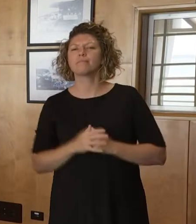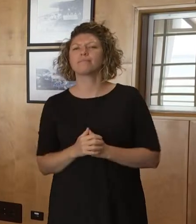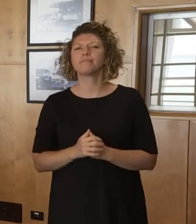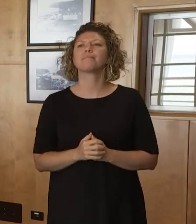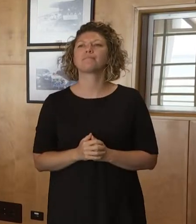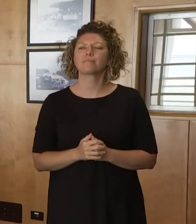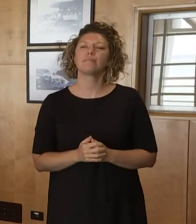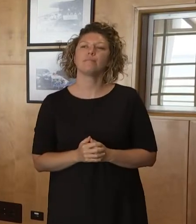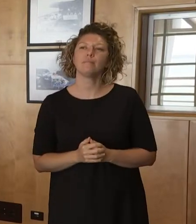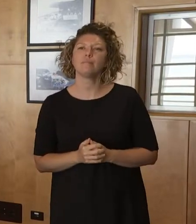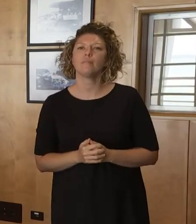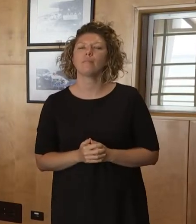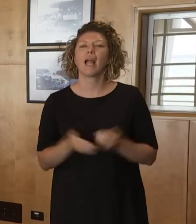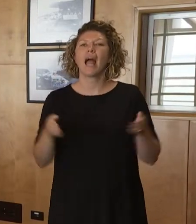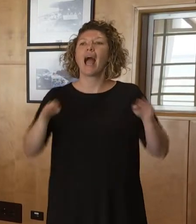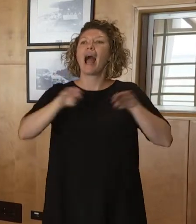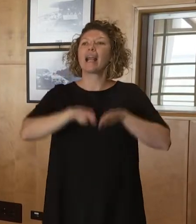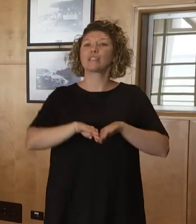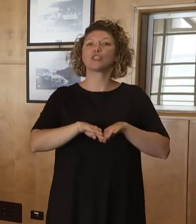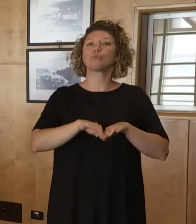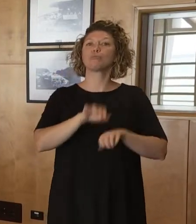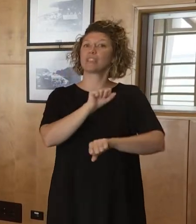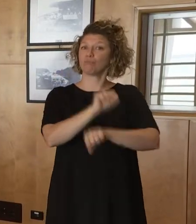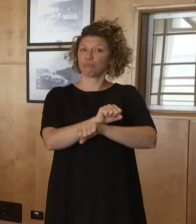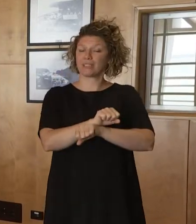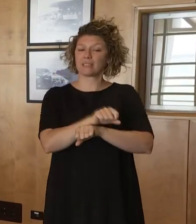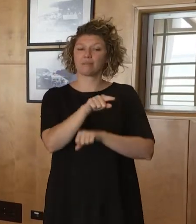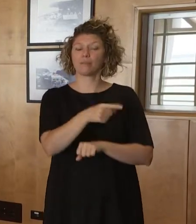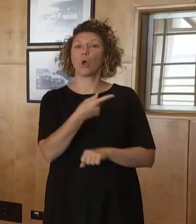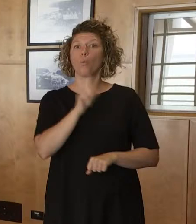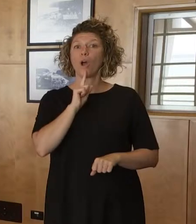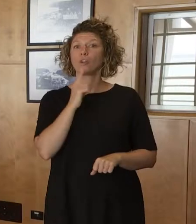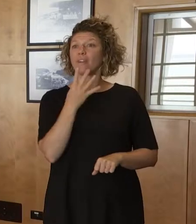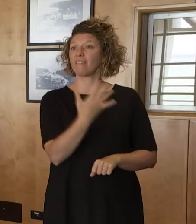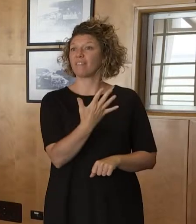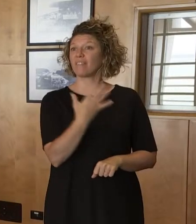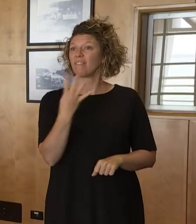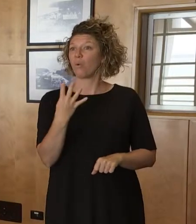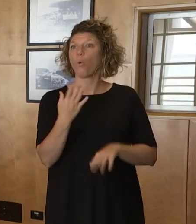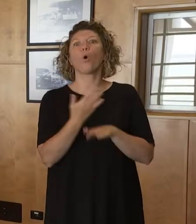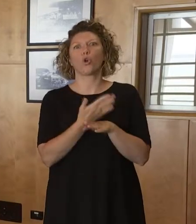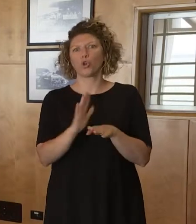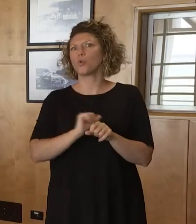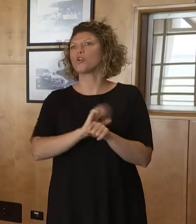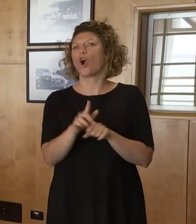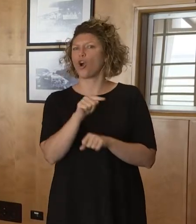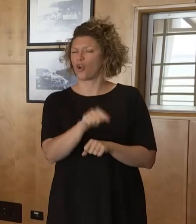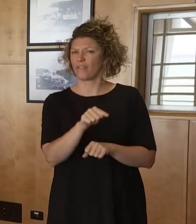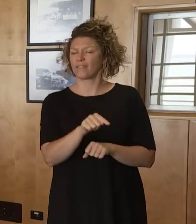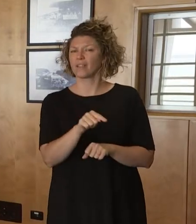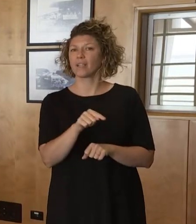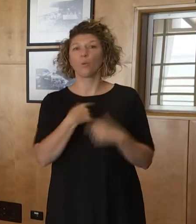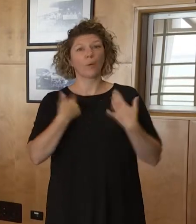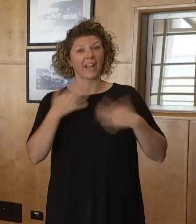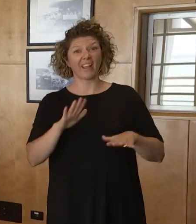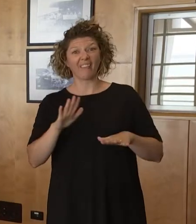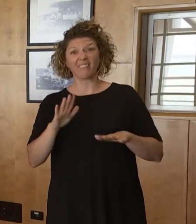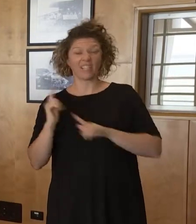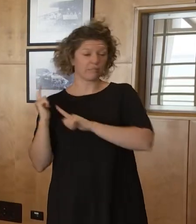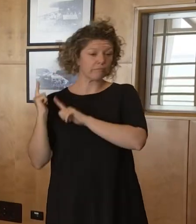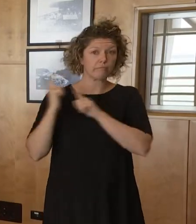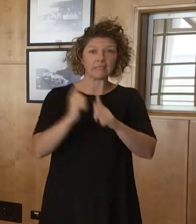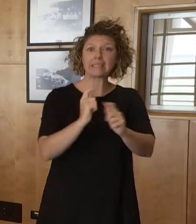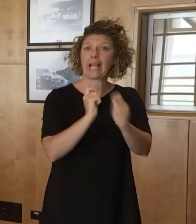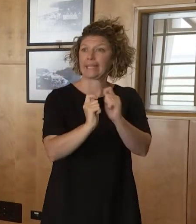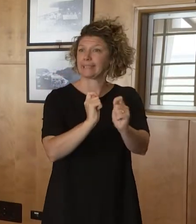to a couple of communities. Alice Springs Prison has had 154 new cases and so we sent a testing team into the